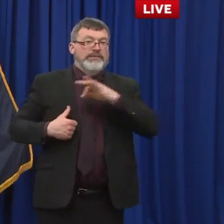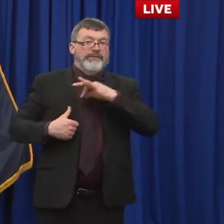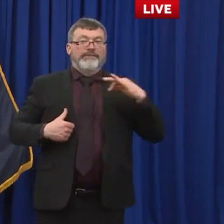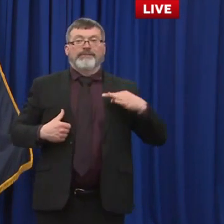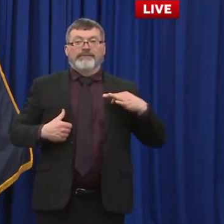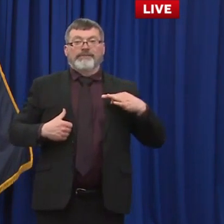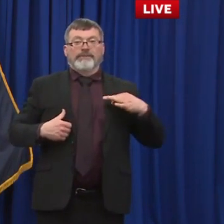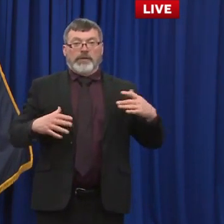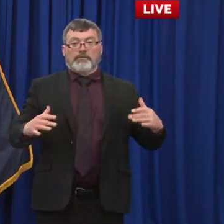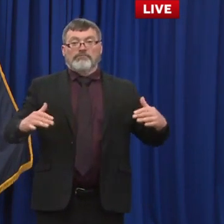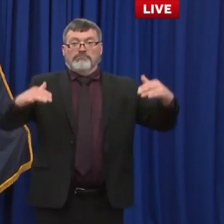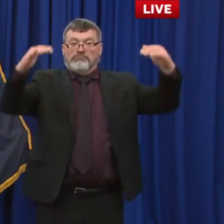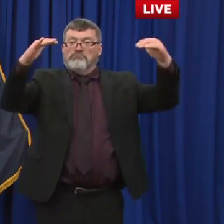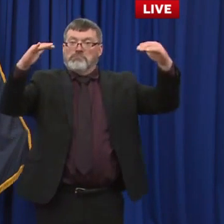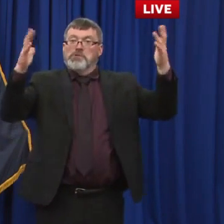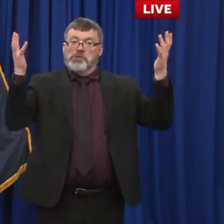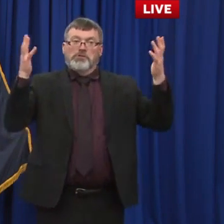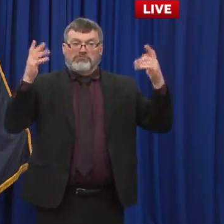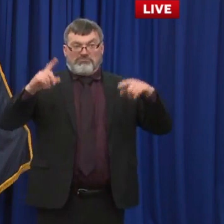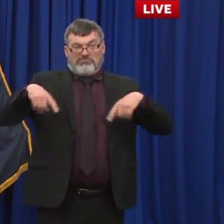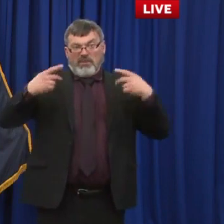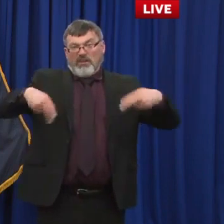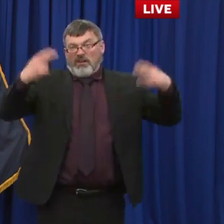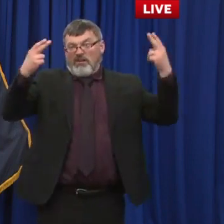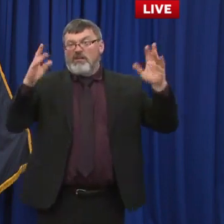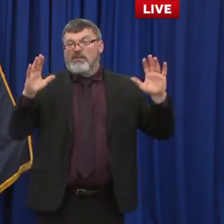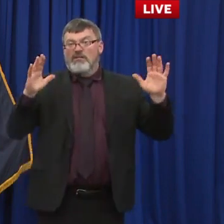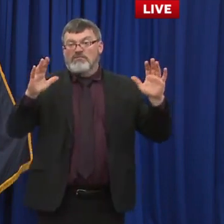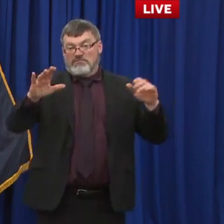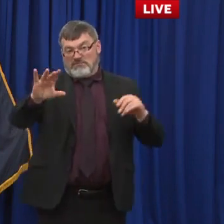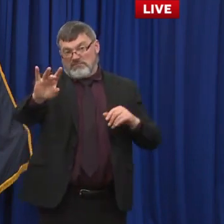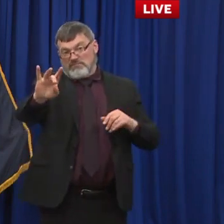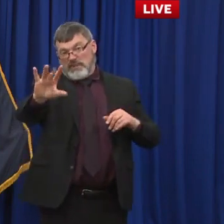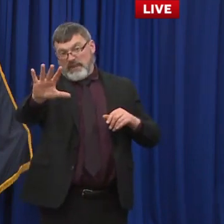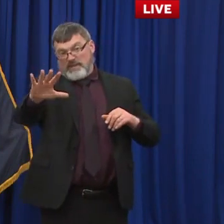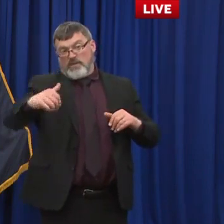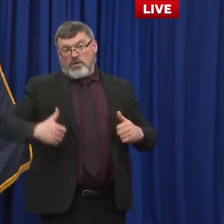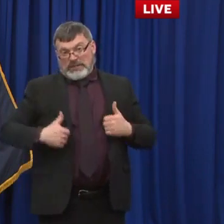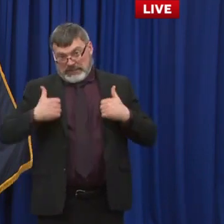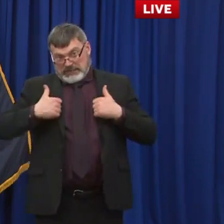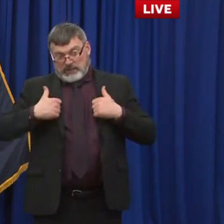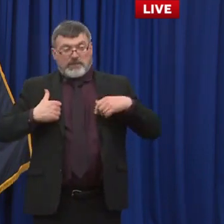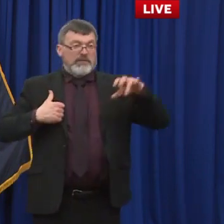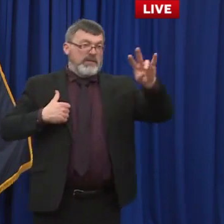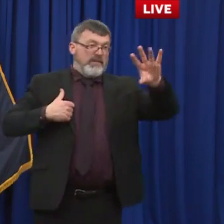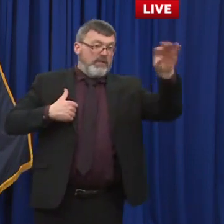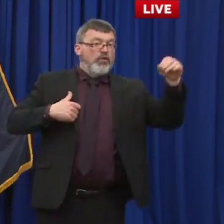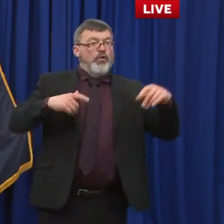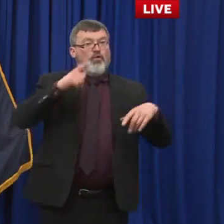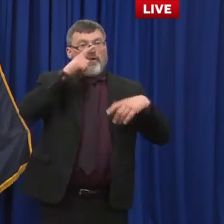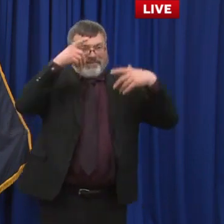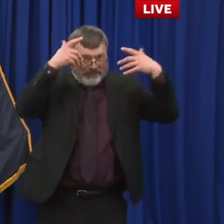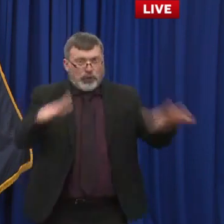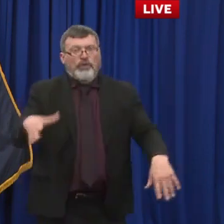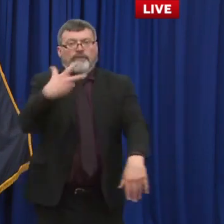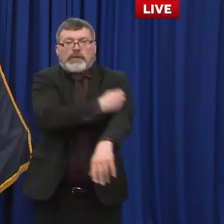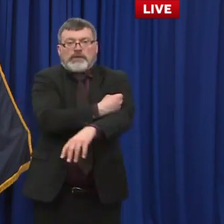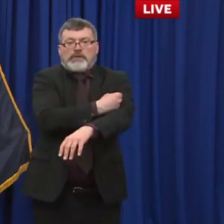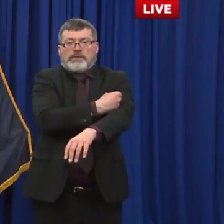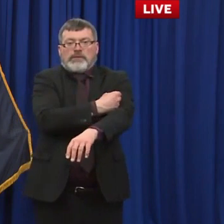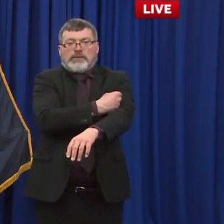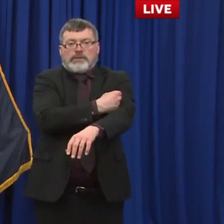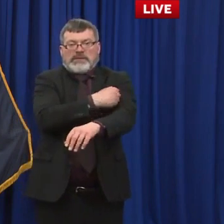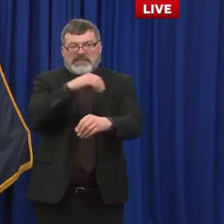be vaccinated so those are really great vaccination rates and i believe are among the highest in the country going forward we absolutely want those